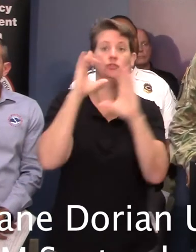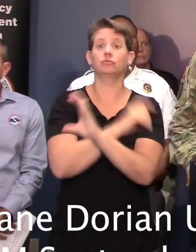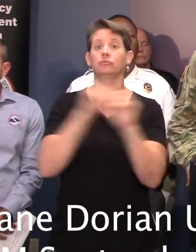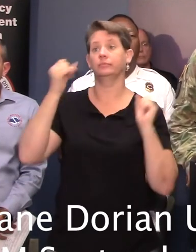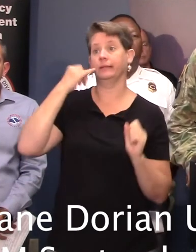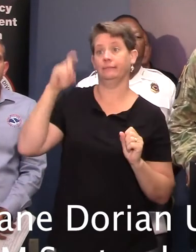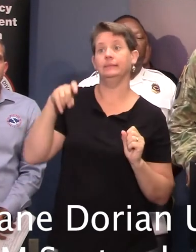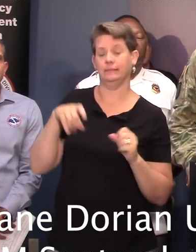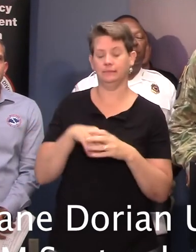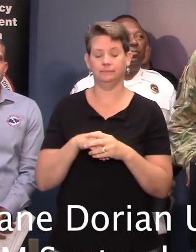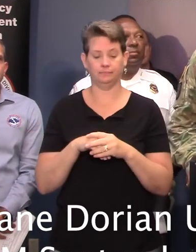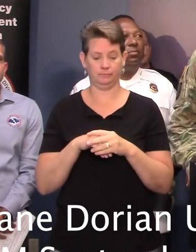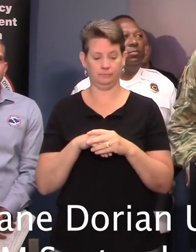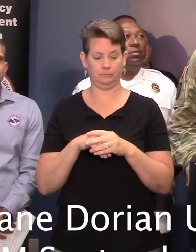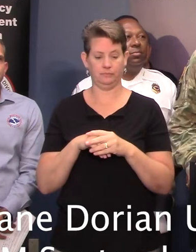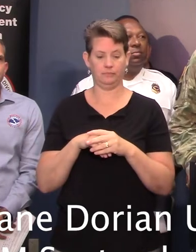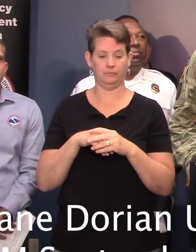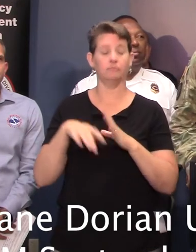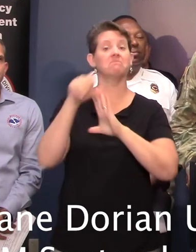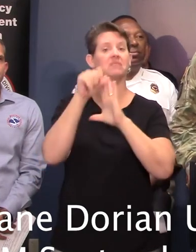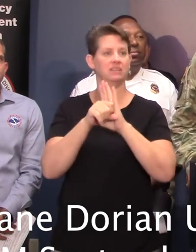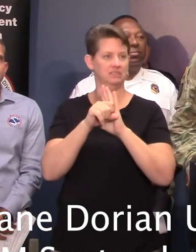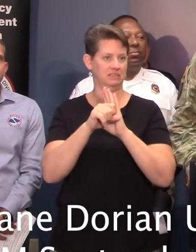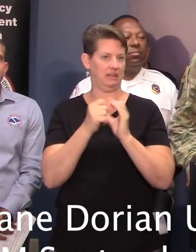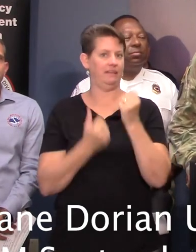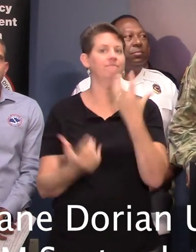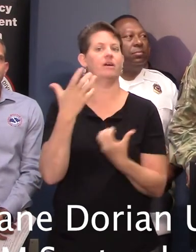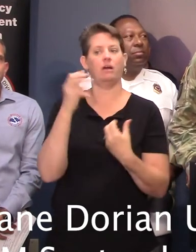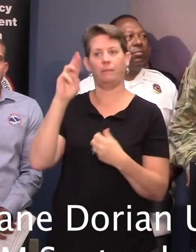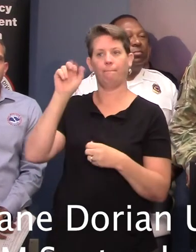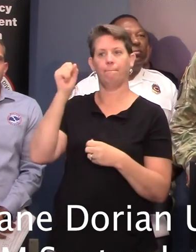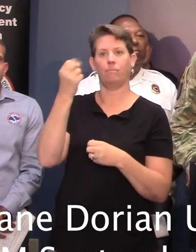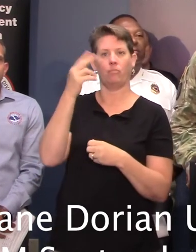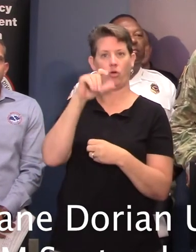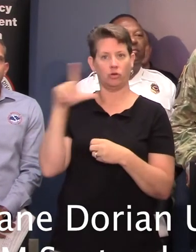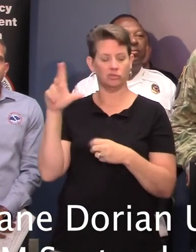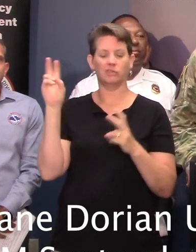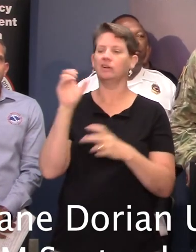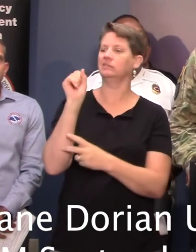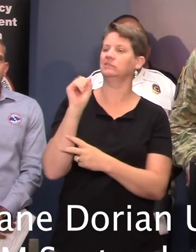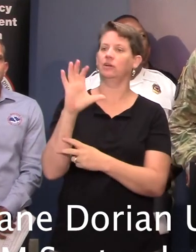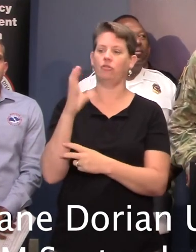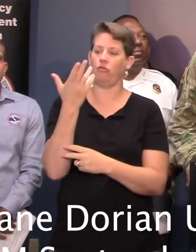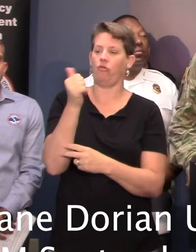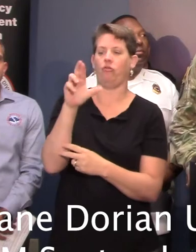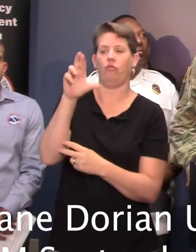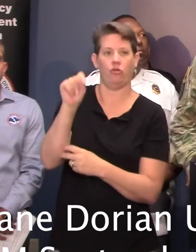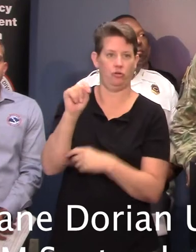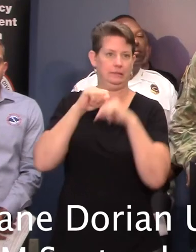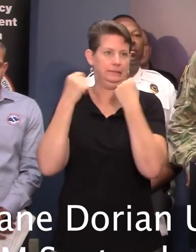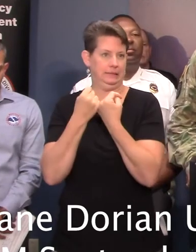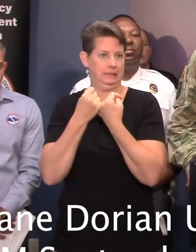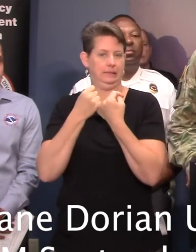rescue if needed. We work with the state fire marshal office there, with our South Carolina heart teams, our helicopter aquatic rescue